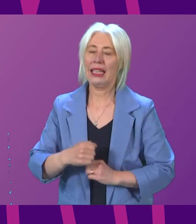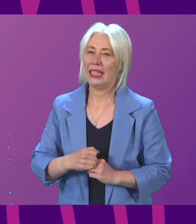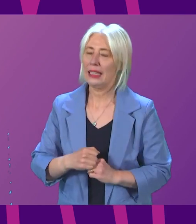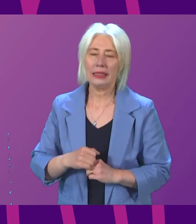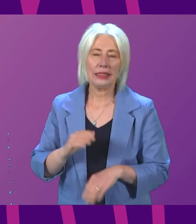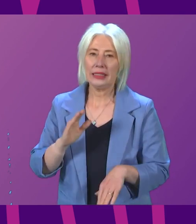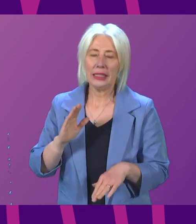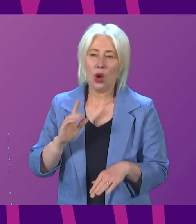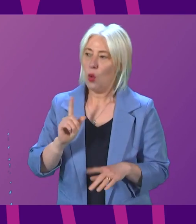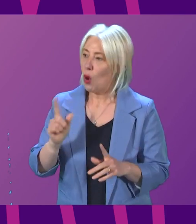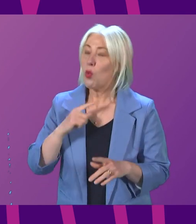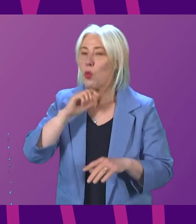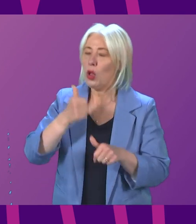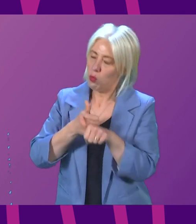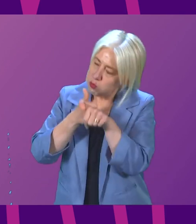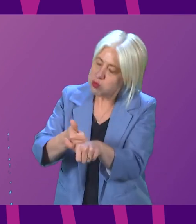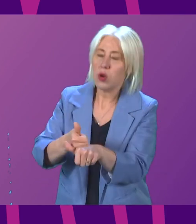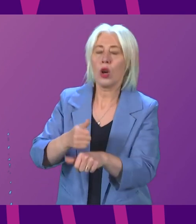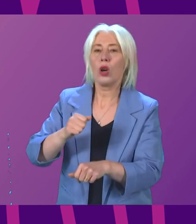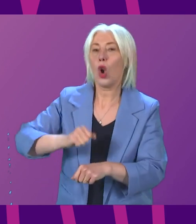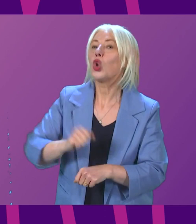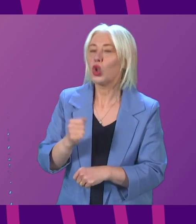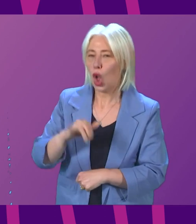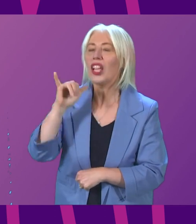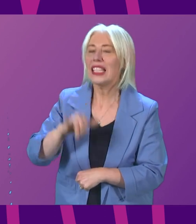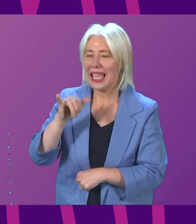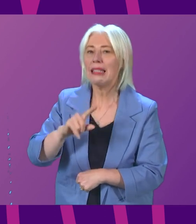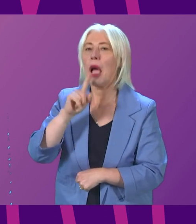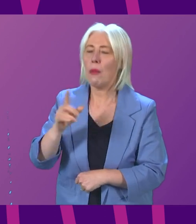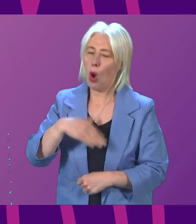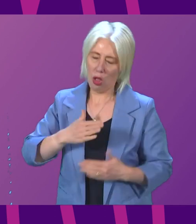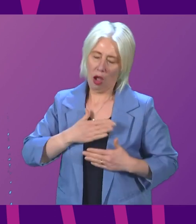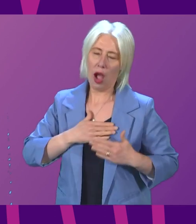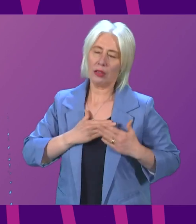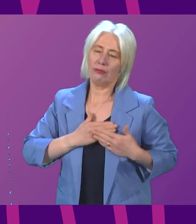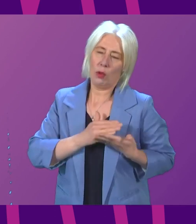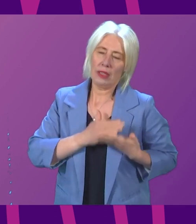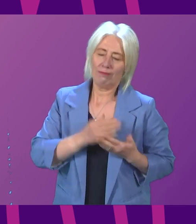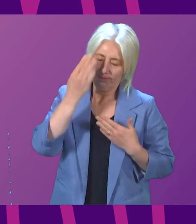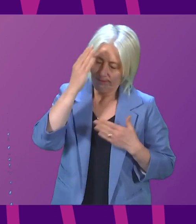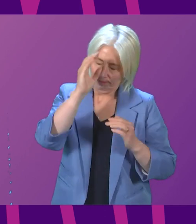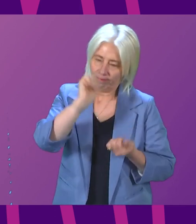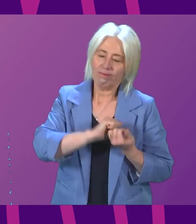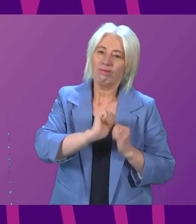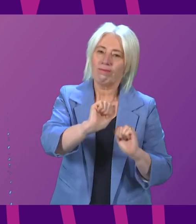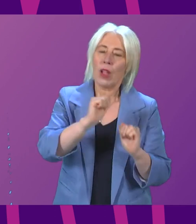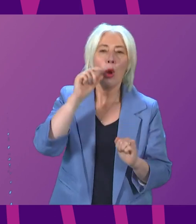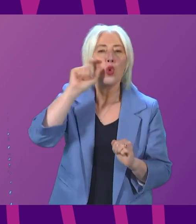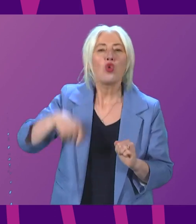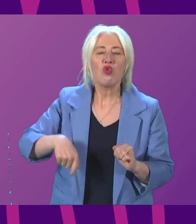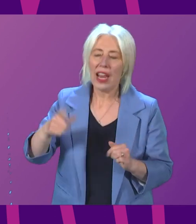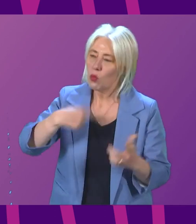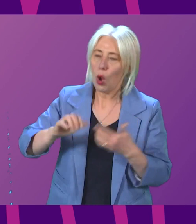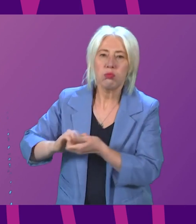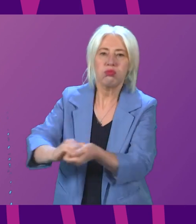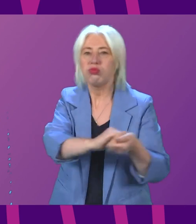matter how strongly we will be supporting Scotland, a bit of all of our hearts will be with Ukraine as we continue to stand in solidarity